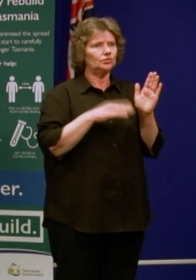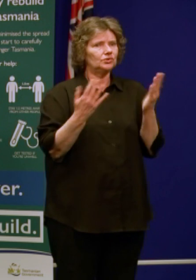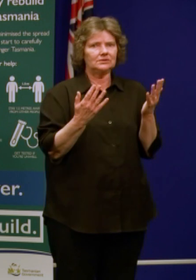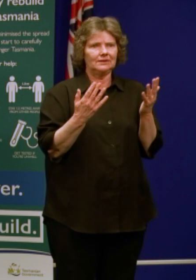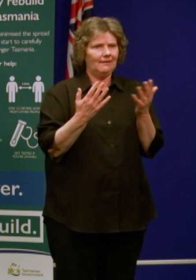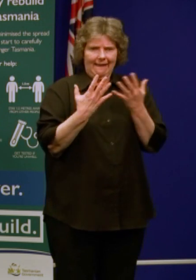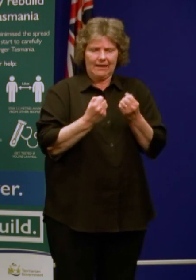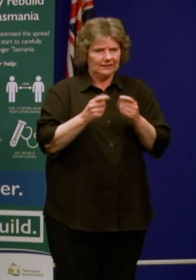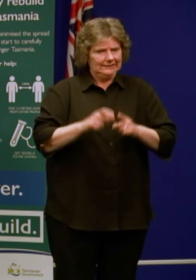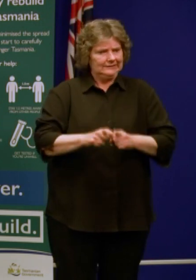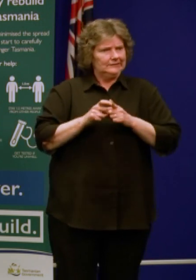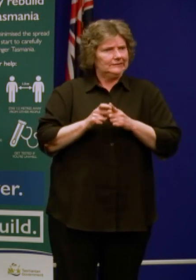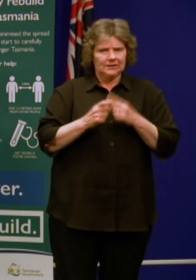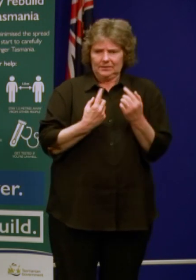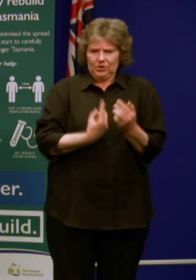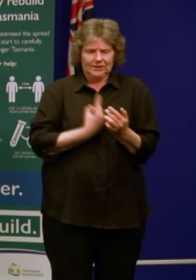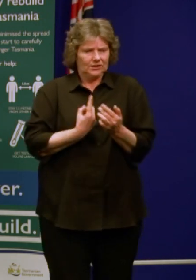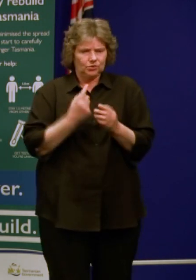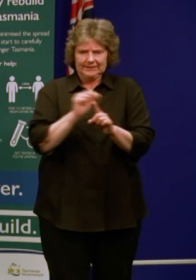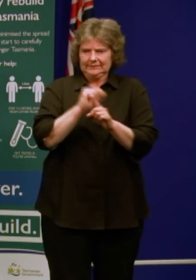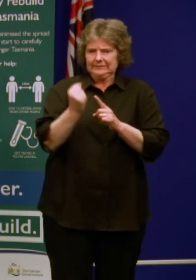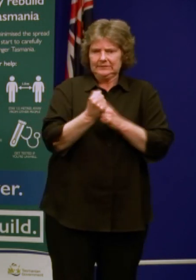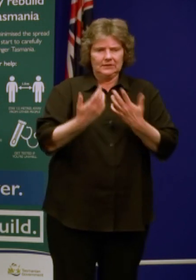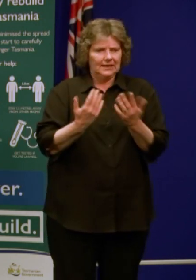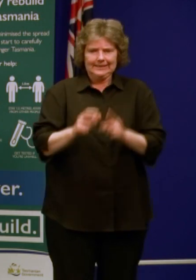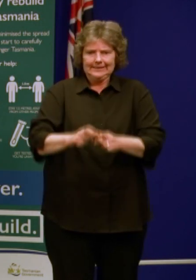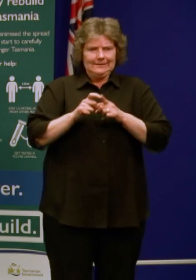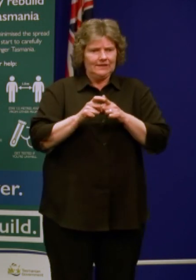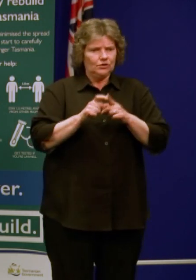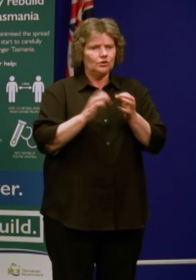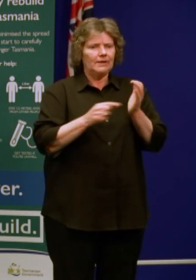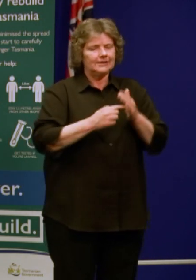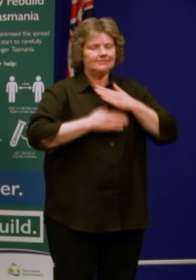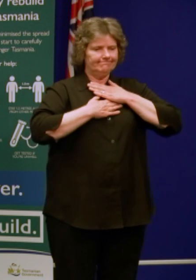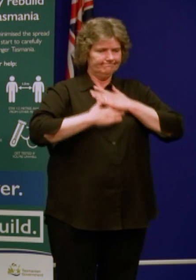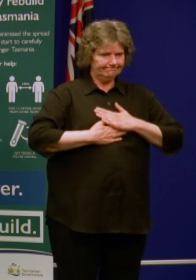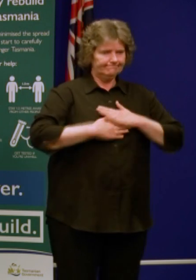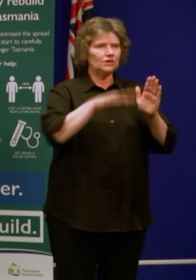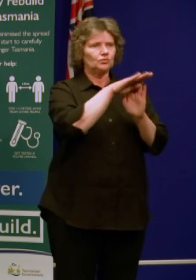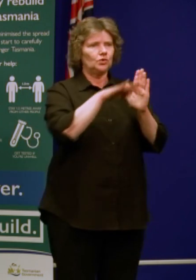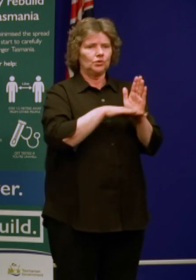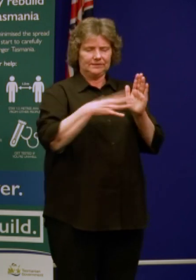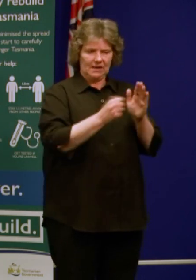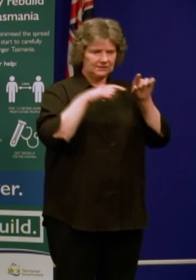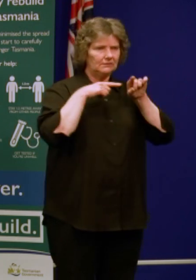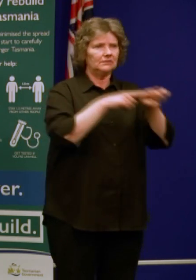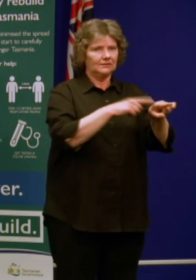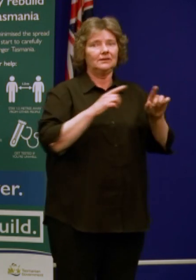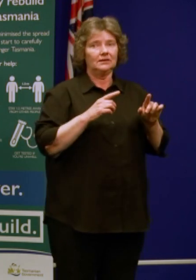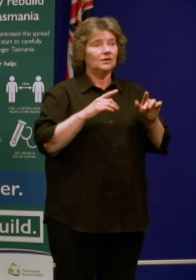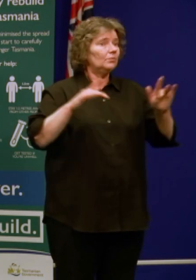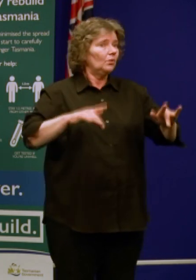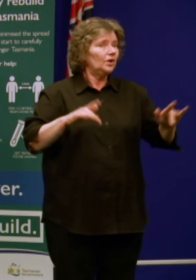and we've got to a good place but this isn't over and it's not over by a long shot yet. The other point I would make